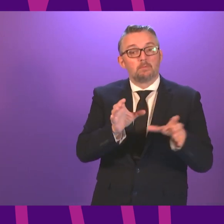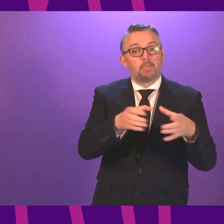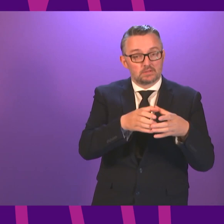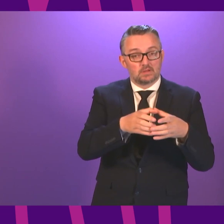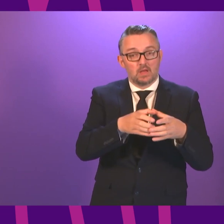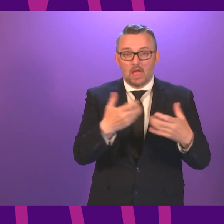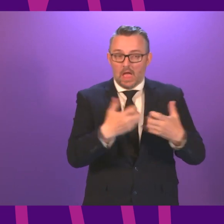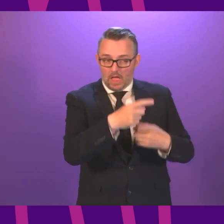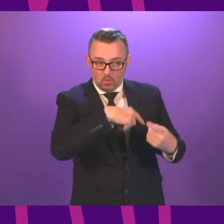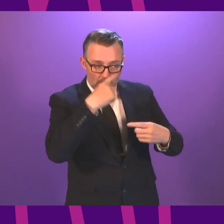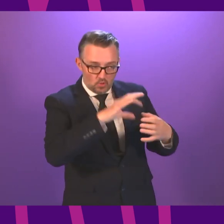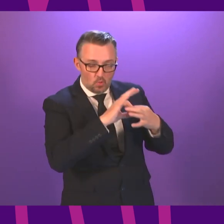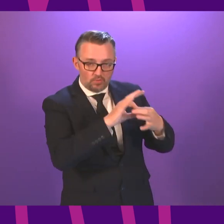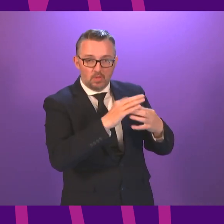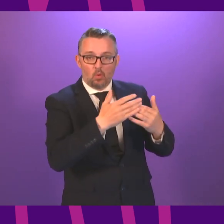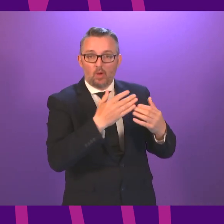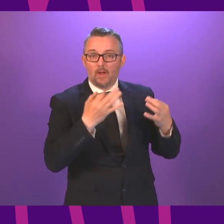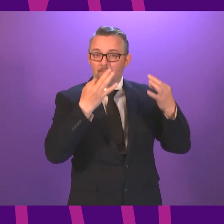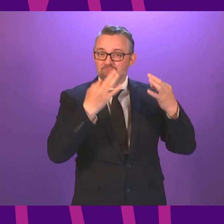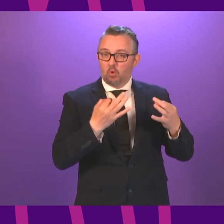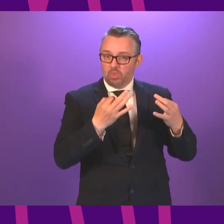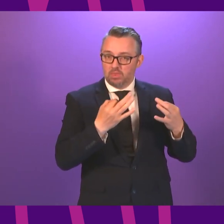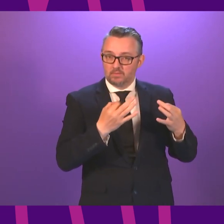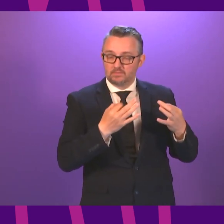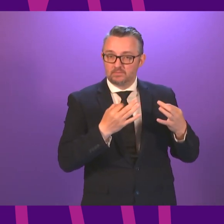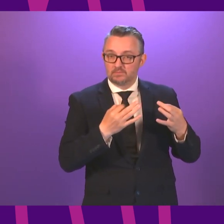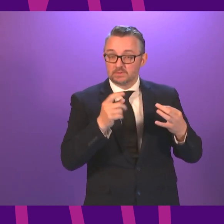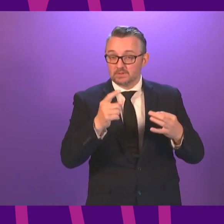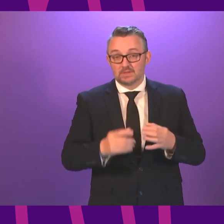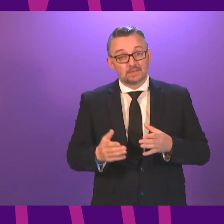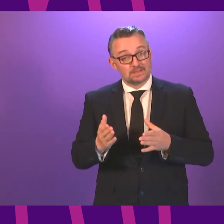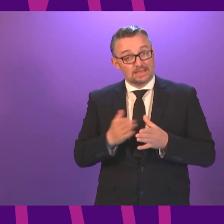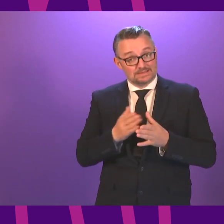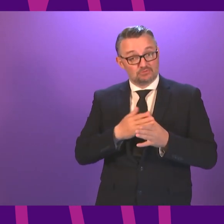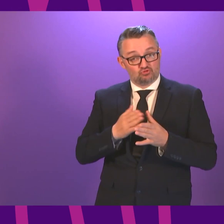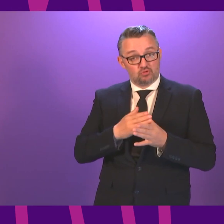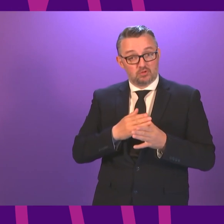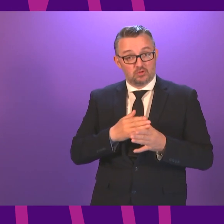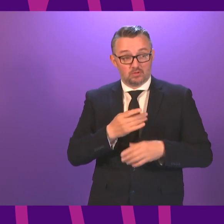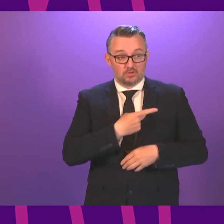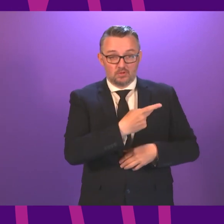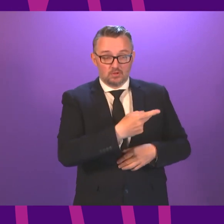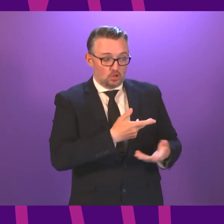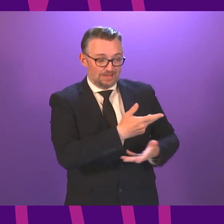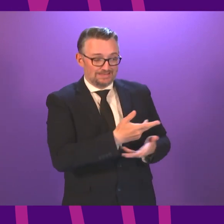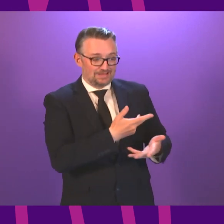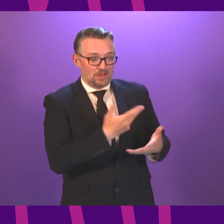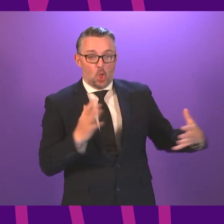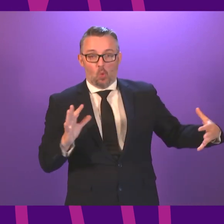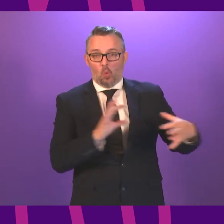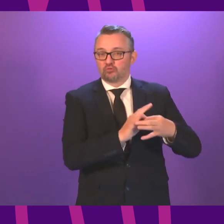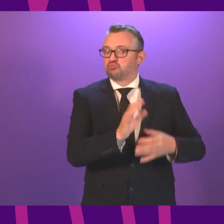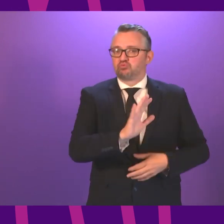we might work together more formally in future. Initially, even though we were not negotiating a coalition,